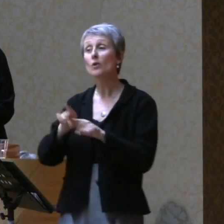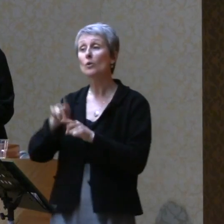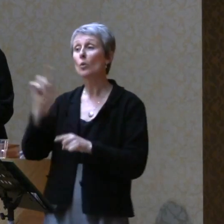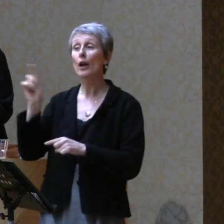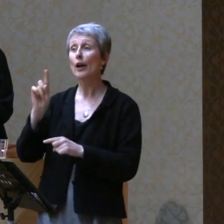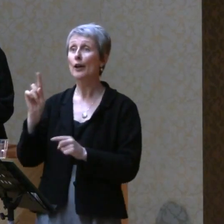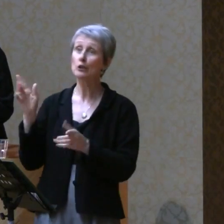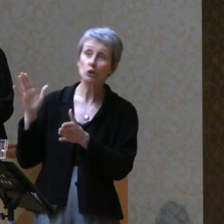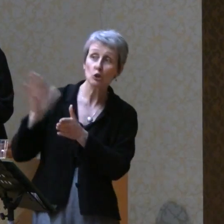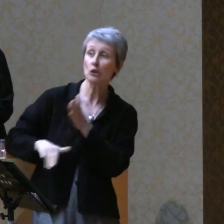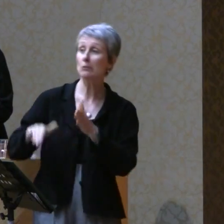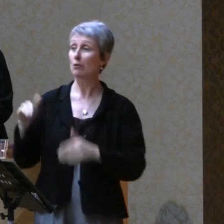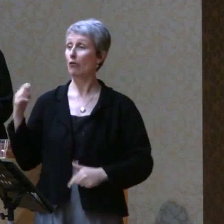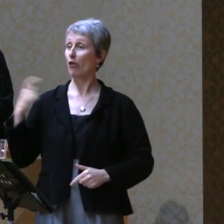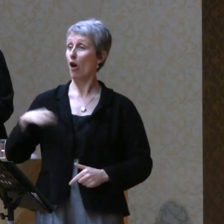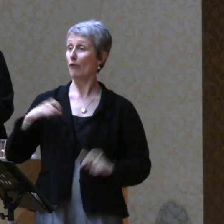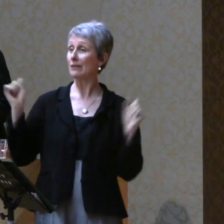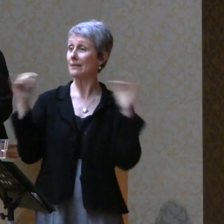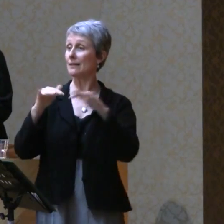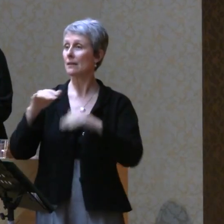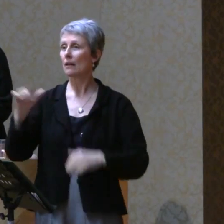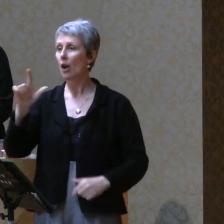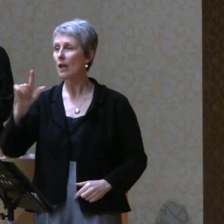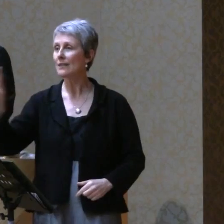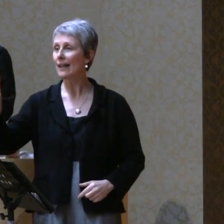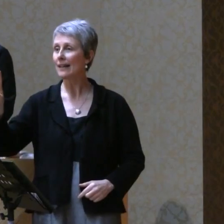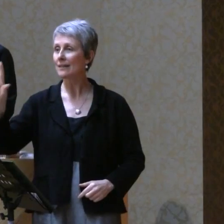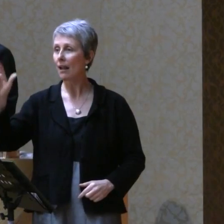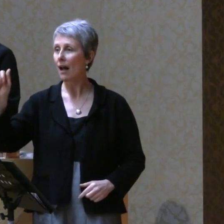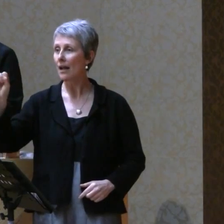is Las Vegas, which can be a hard sell to donors.